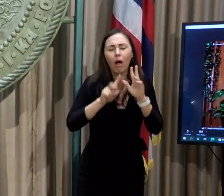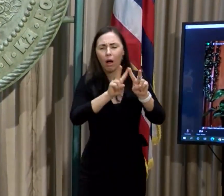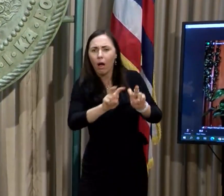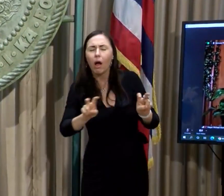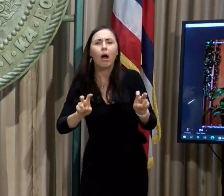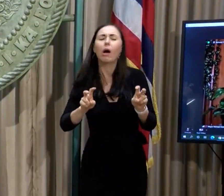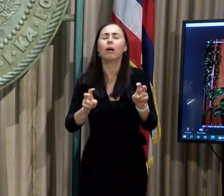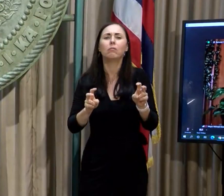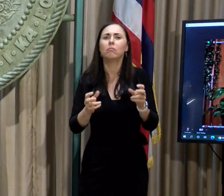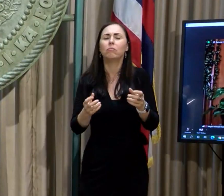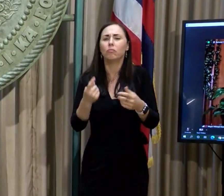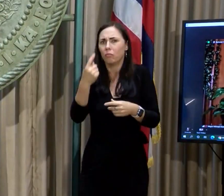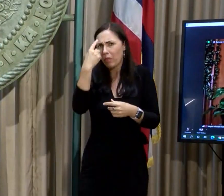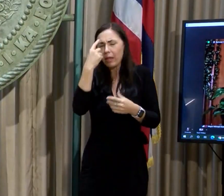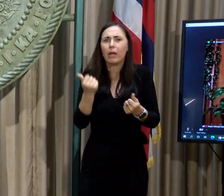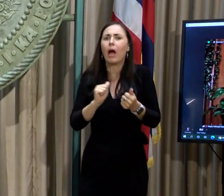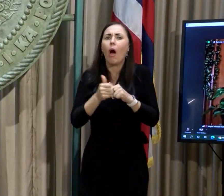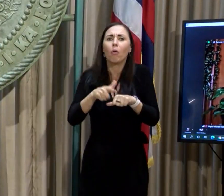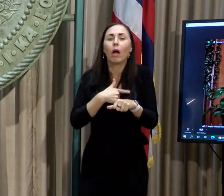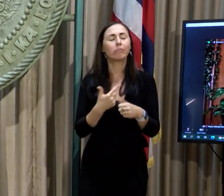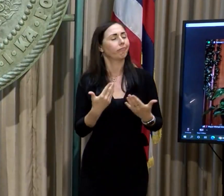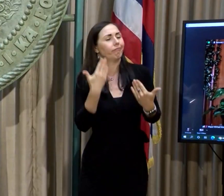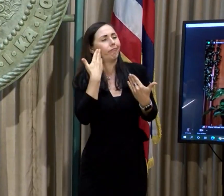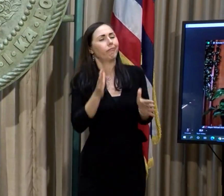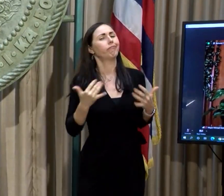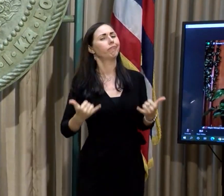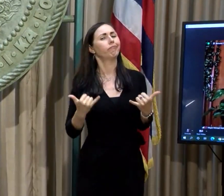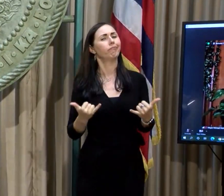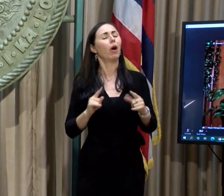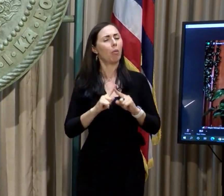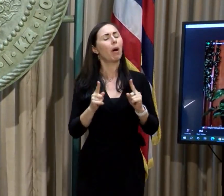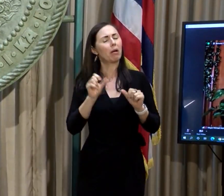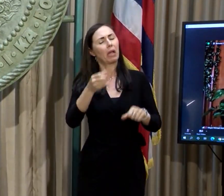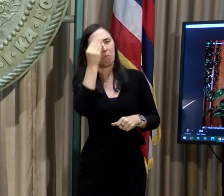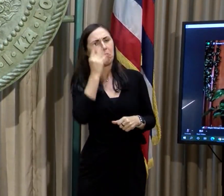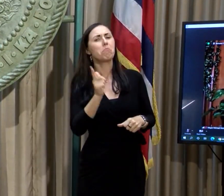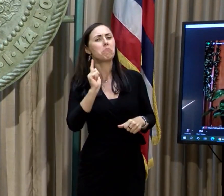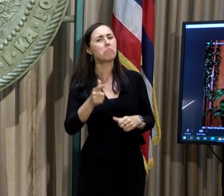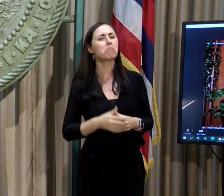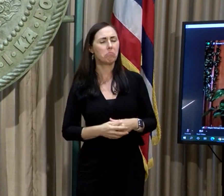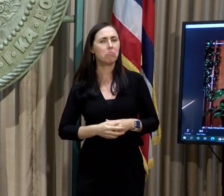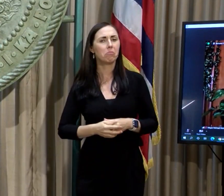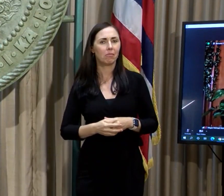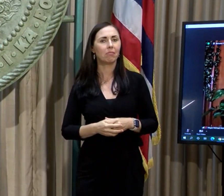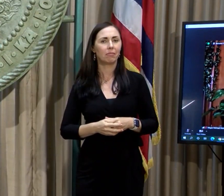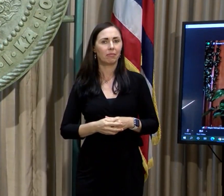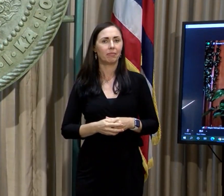have that information with me right now, but we certainly can get that answer back to you.